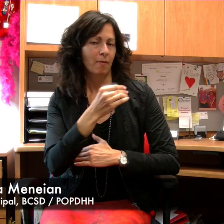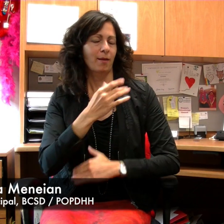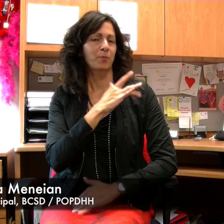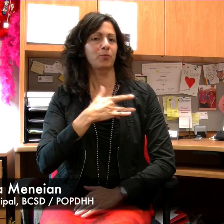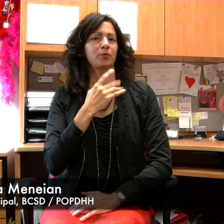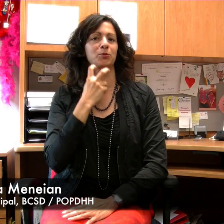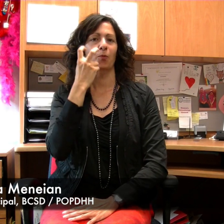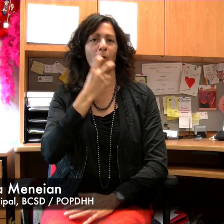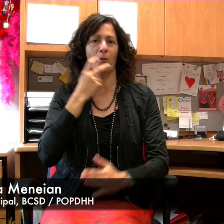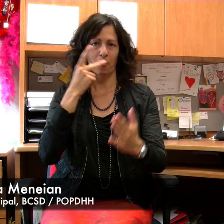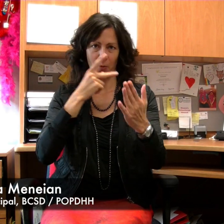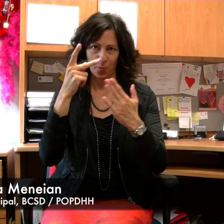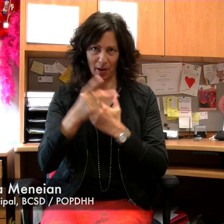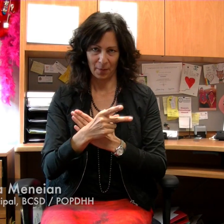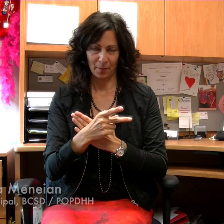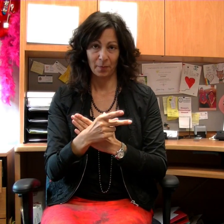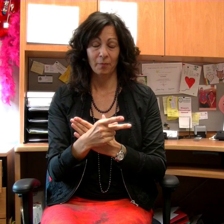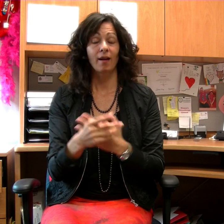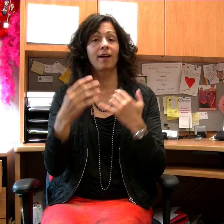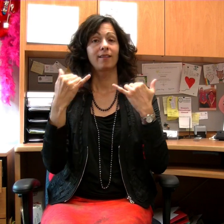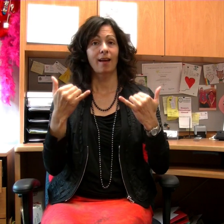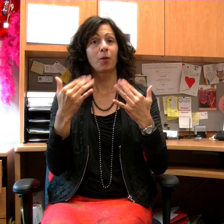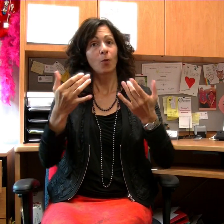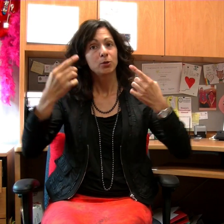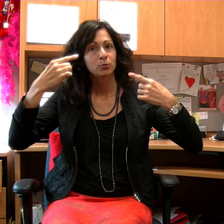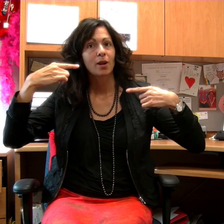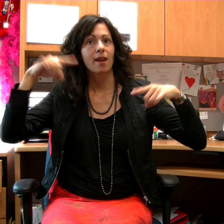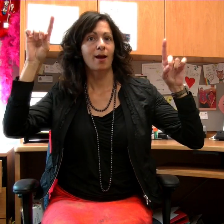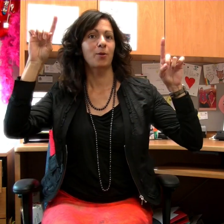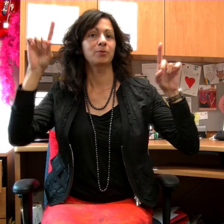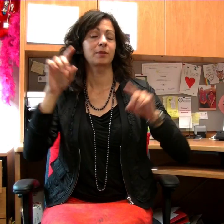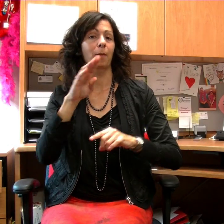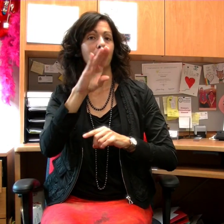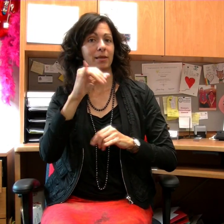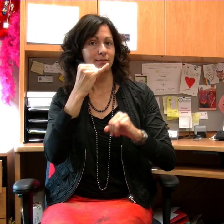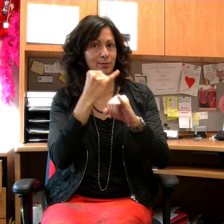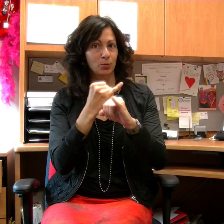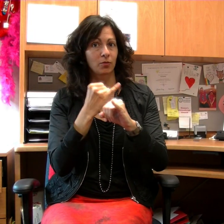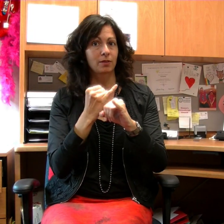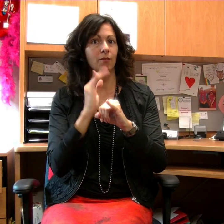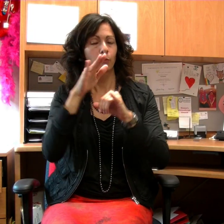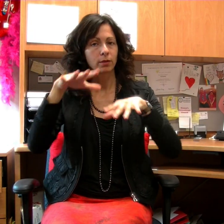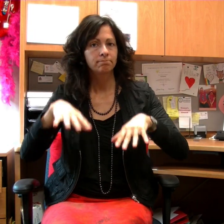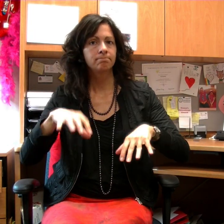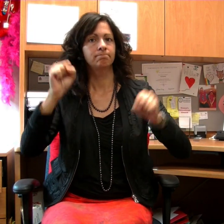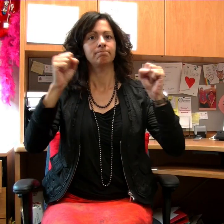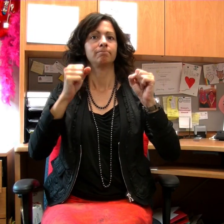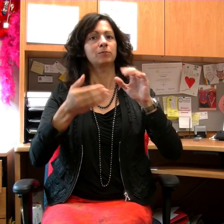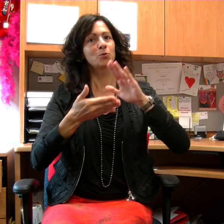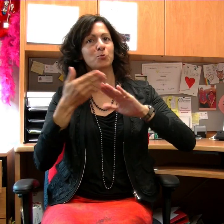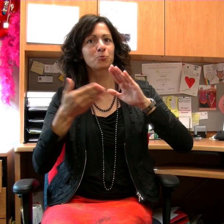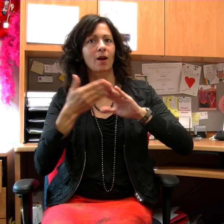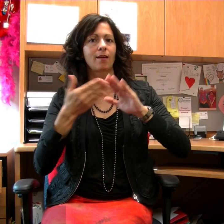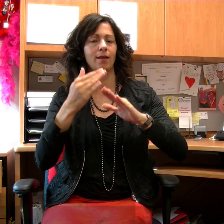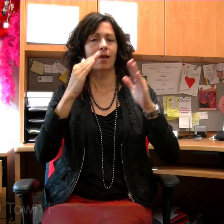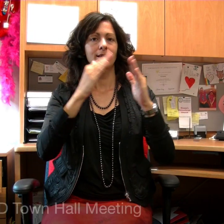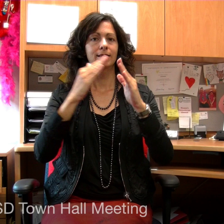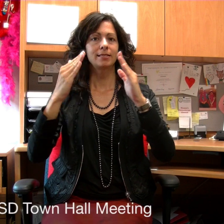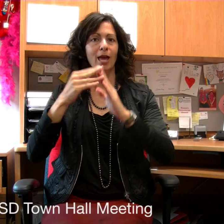Program and the Provincial Outreach Program. Today I would like to announce that the BC School for the Deaf will host a town